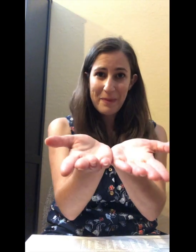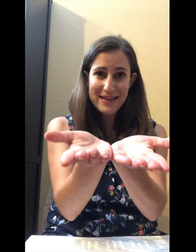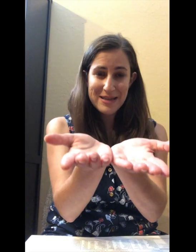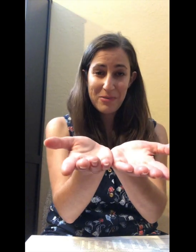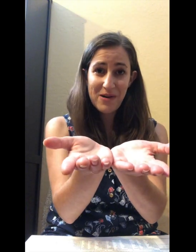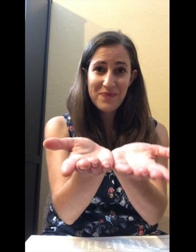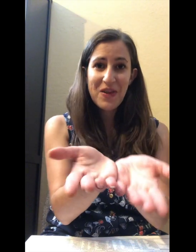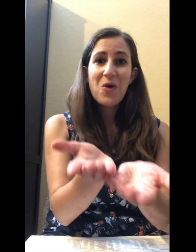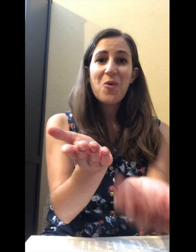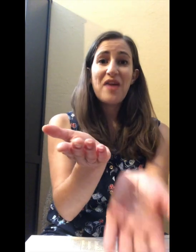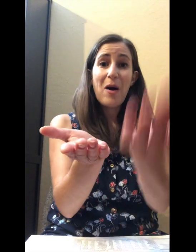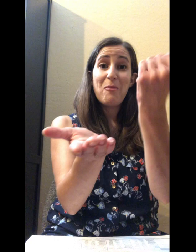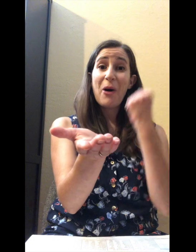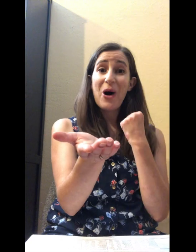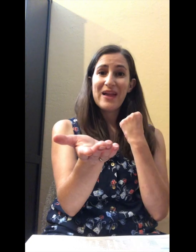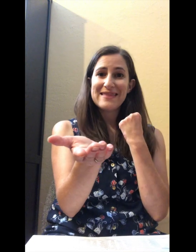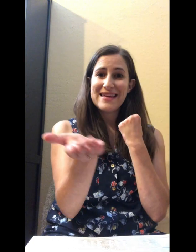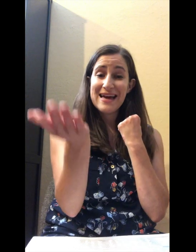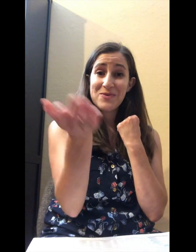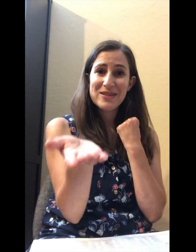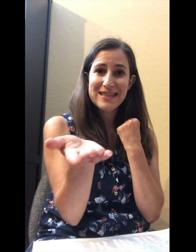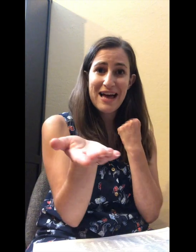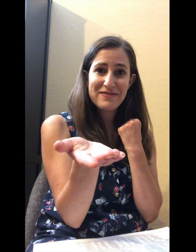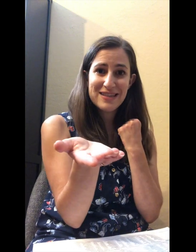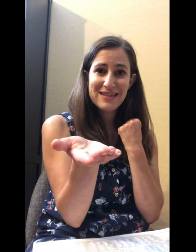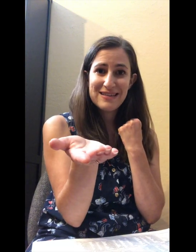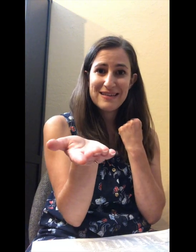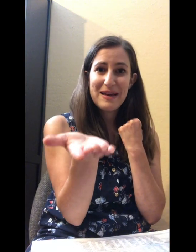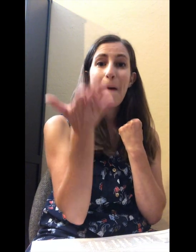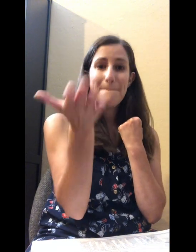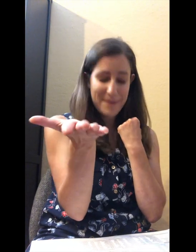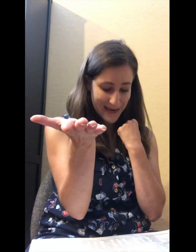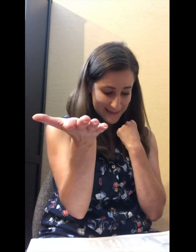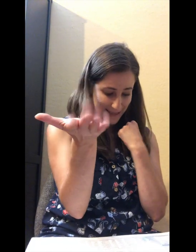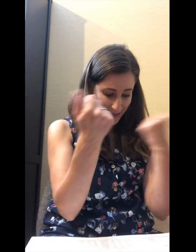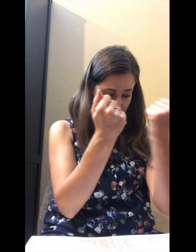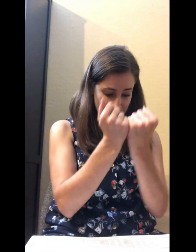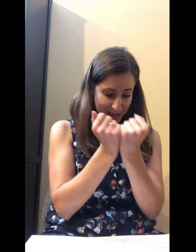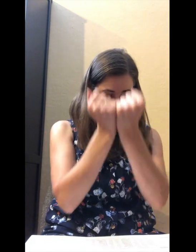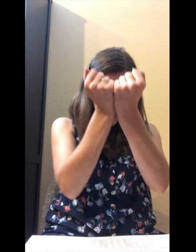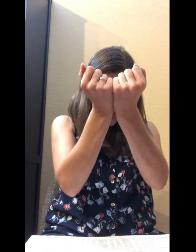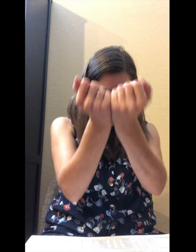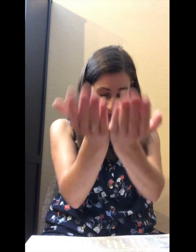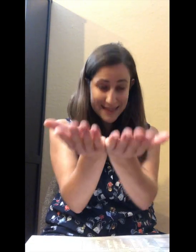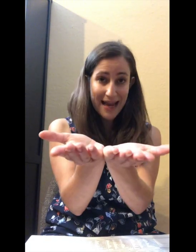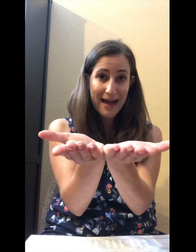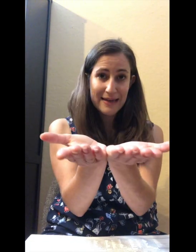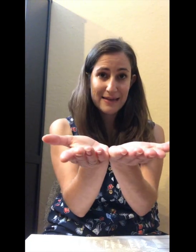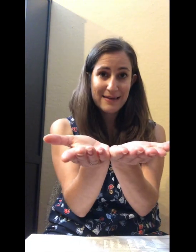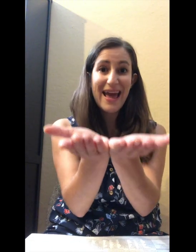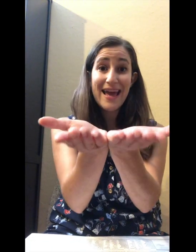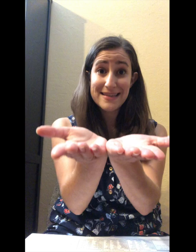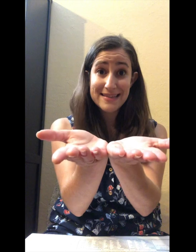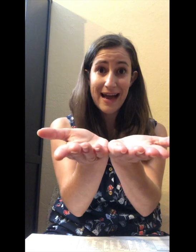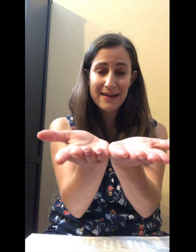Basketball. Without ball at the end, what's left? Basket. Say haystack. Haystack.